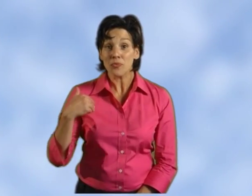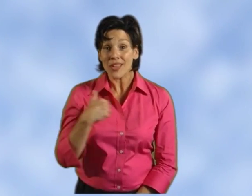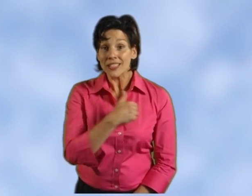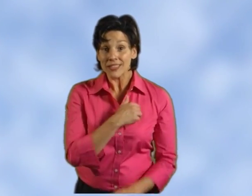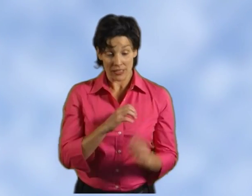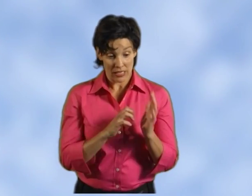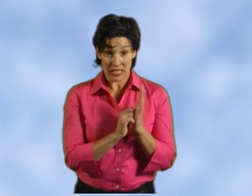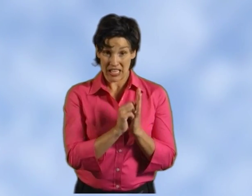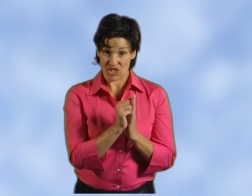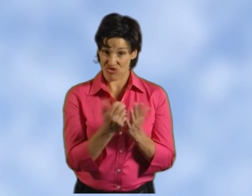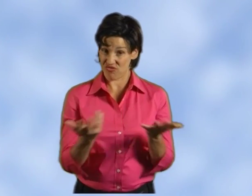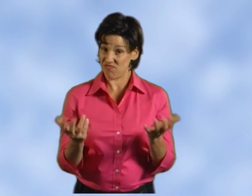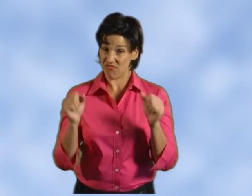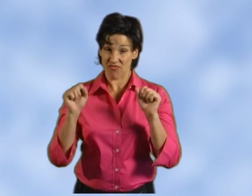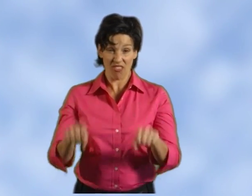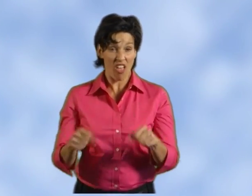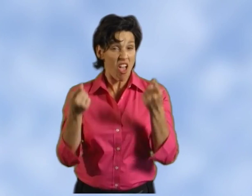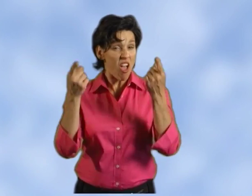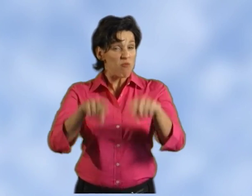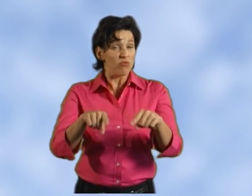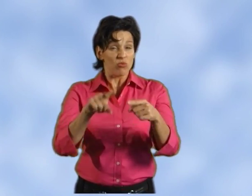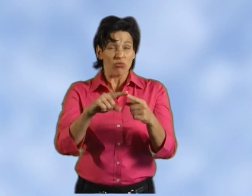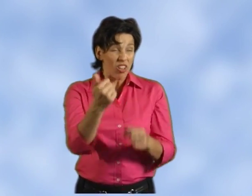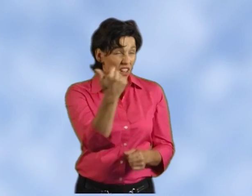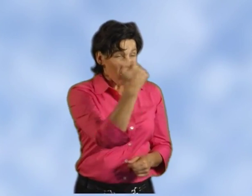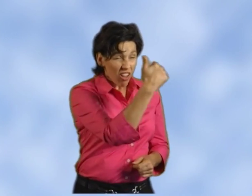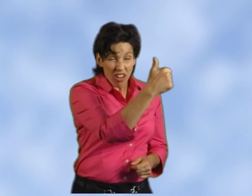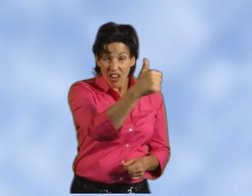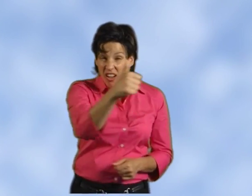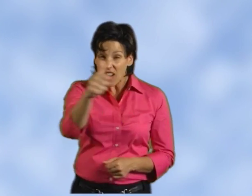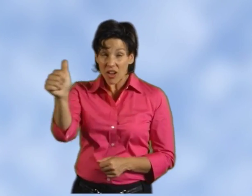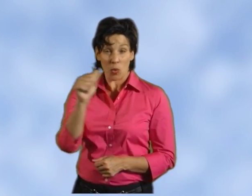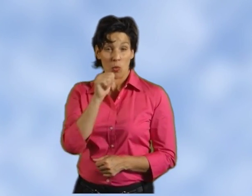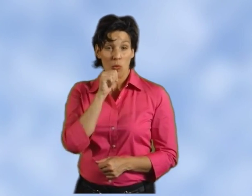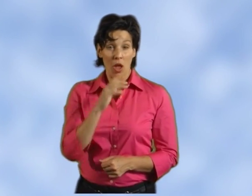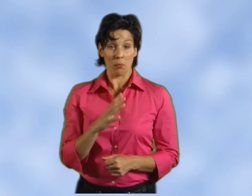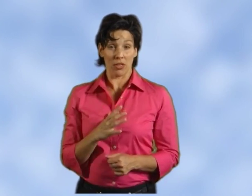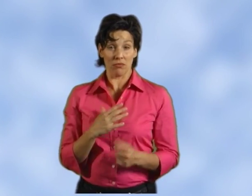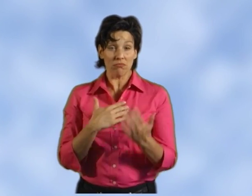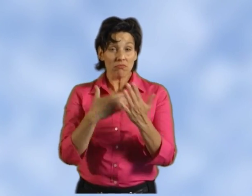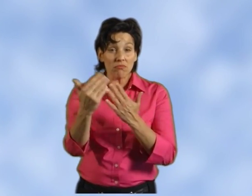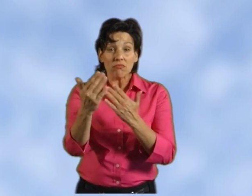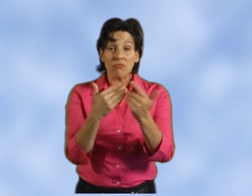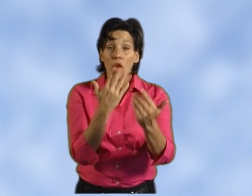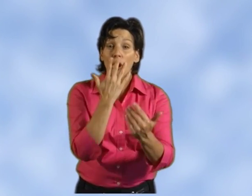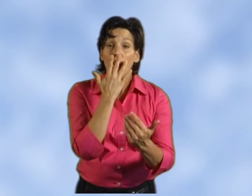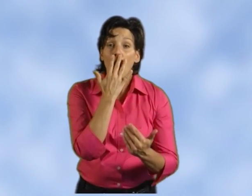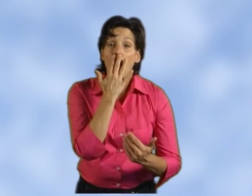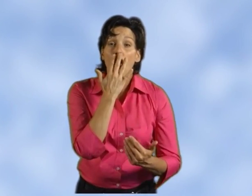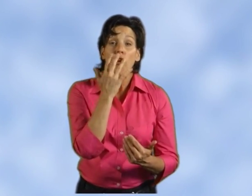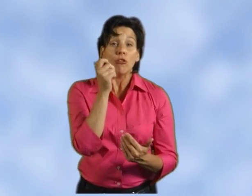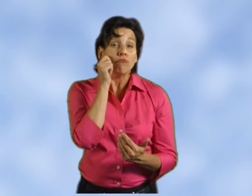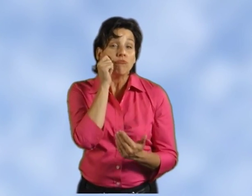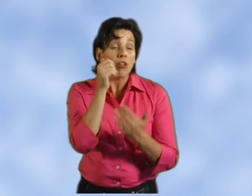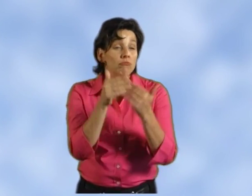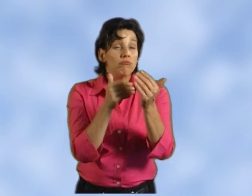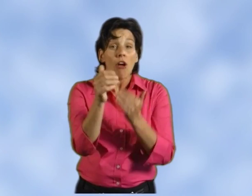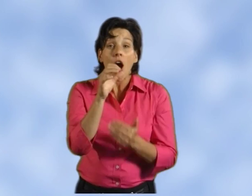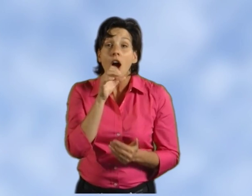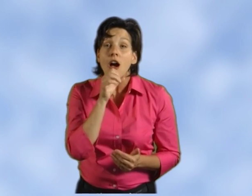Breast cancer can happen to any woman of any race